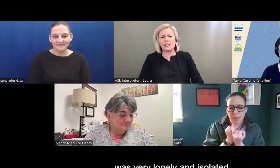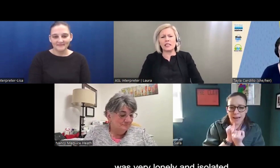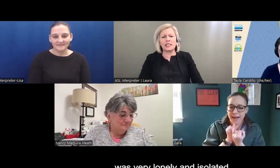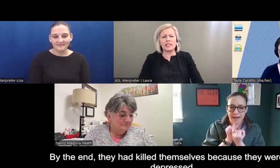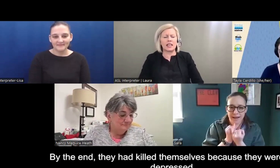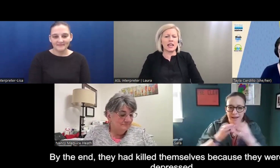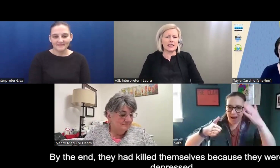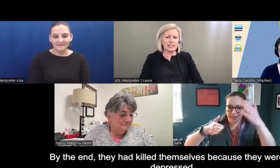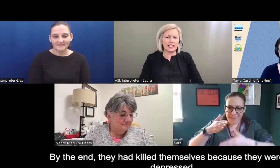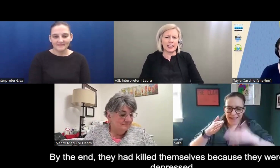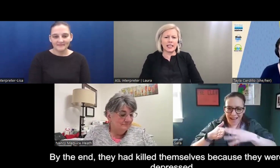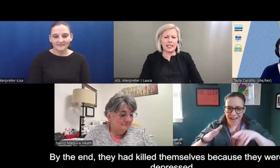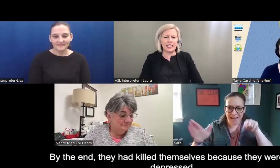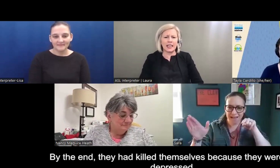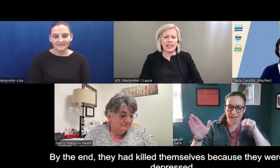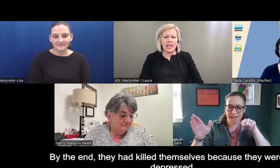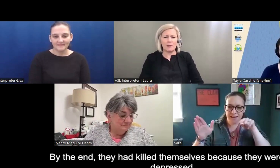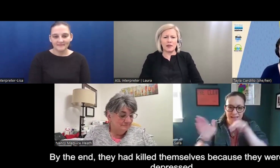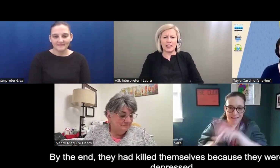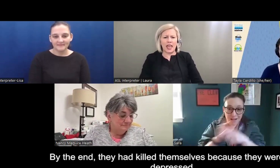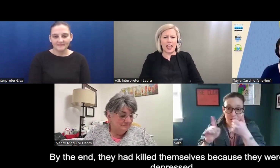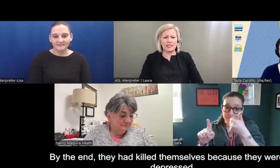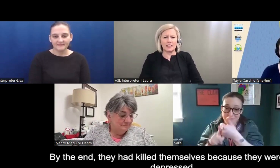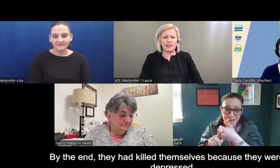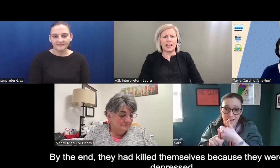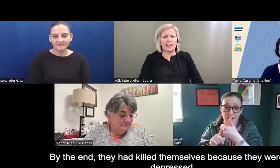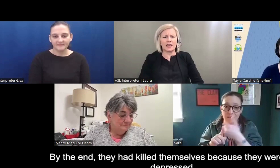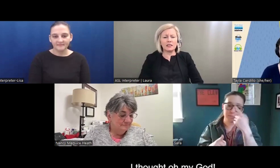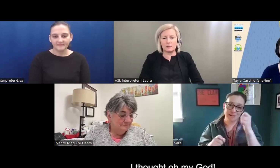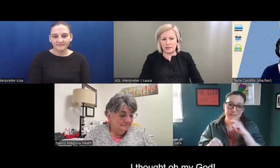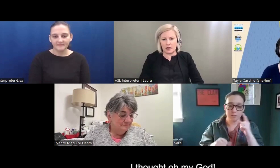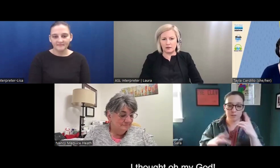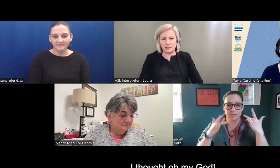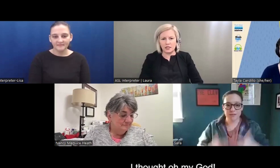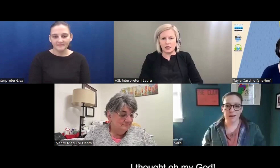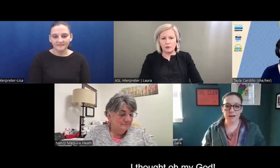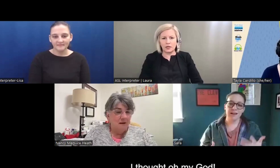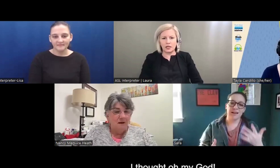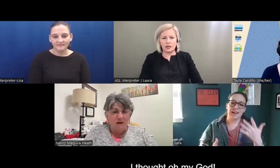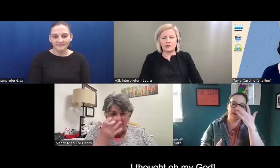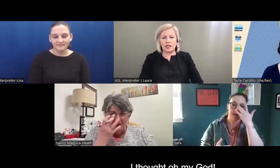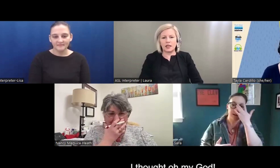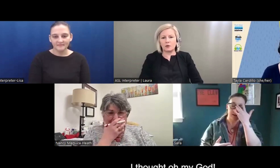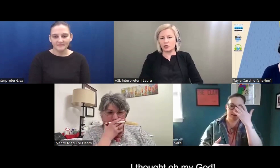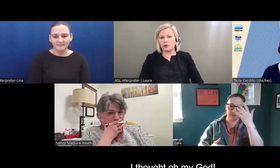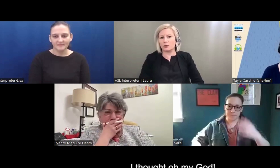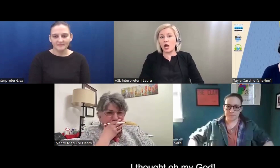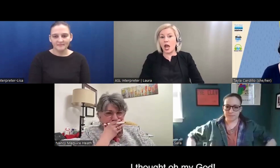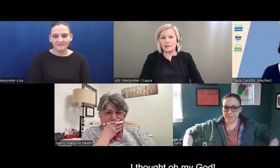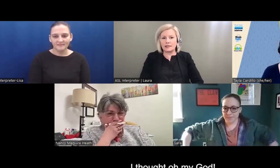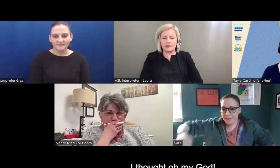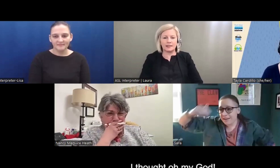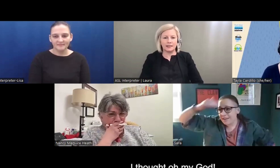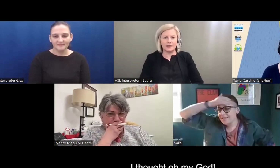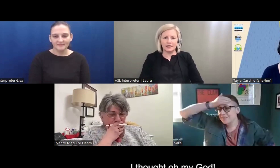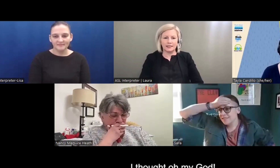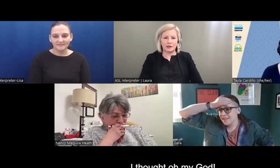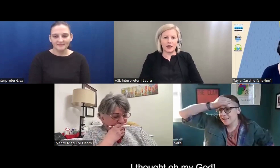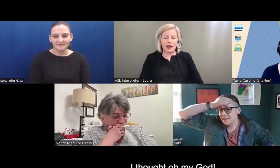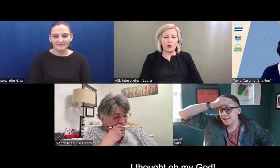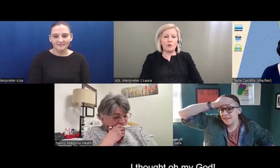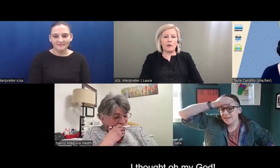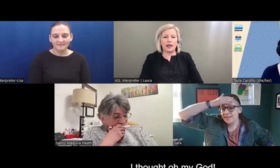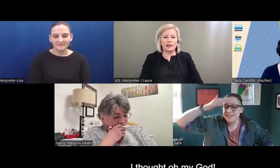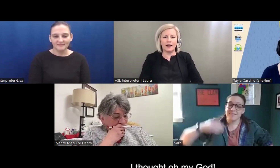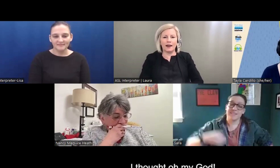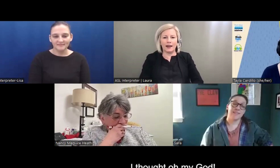lonely and isolated. And by the end of it, they killed themselves because they were so depressed. So